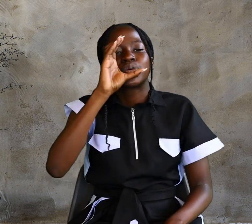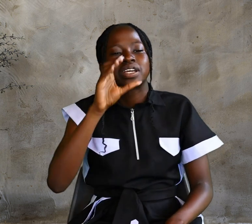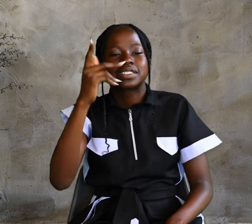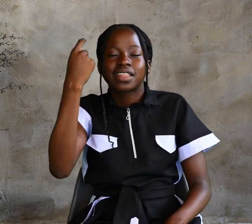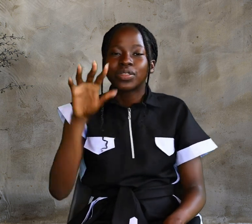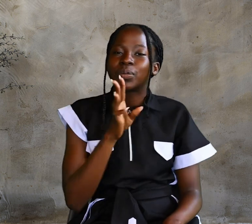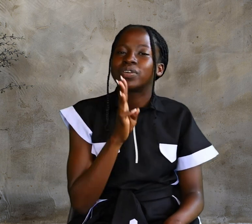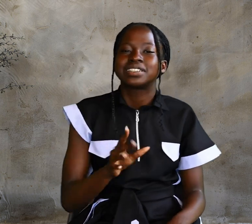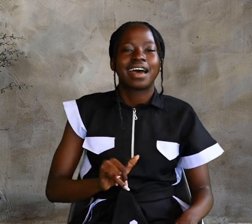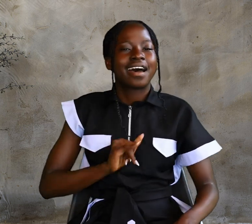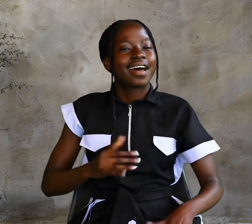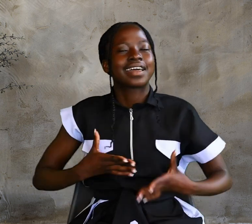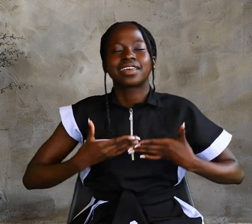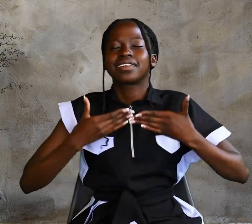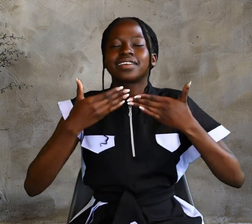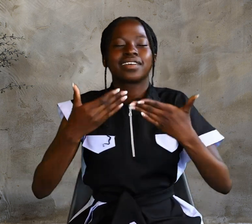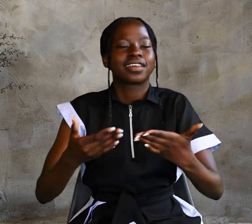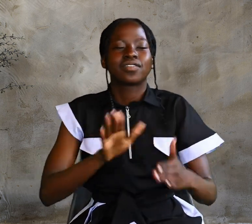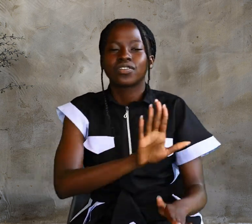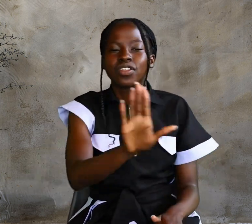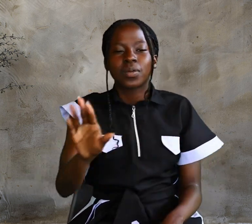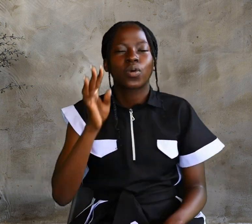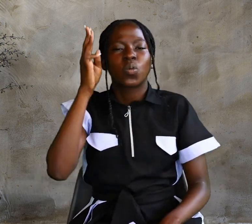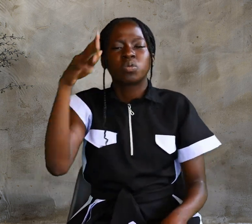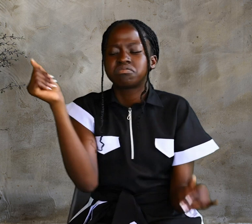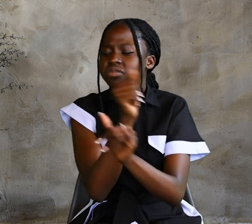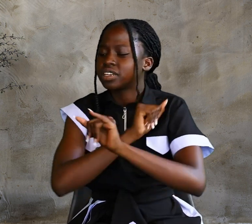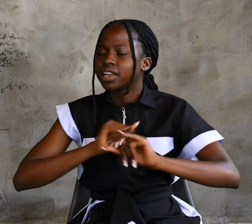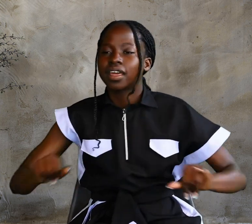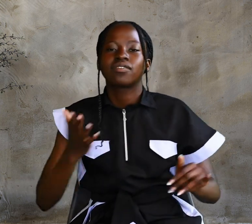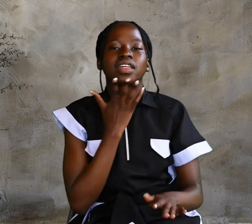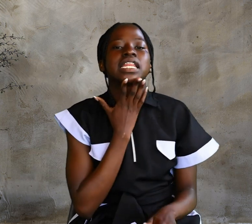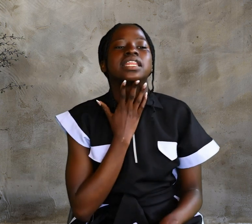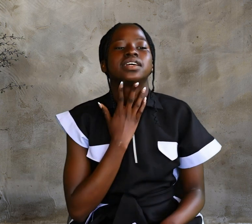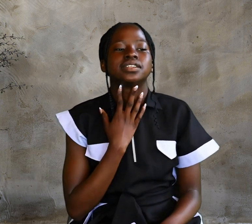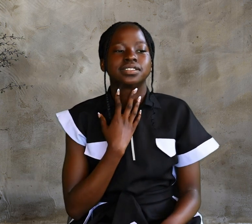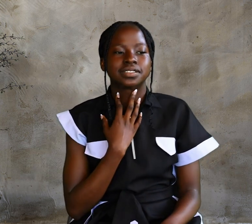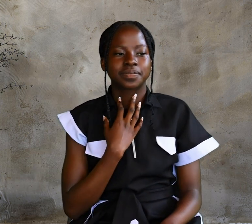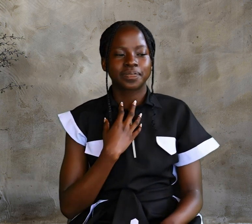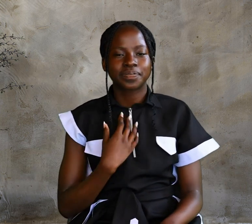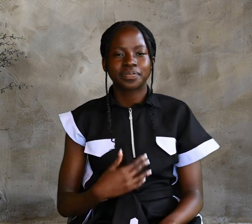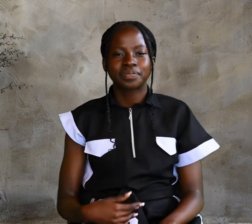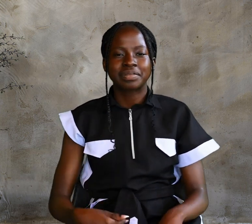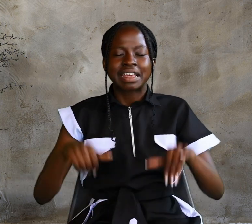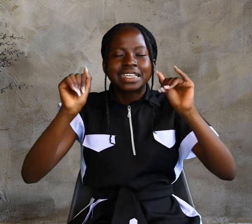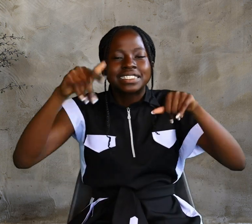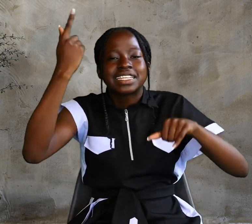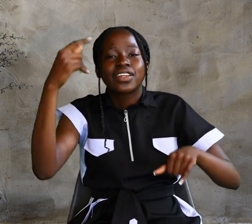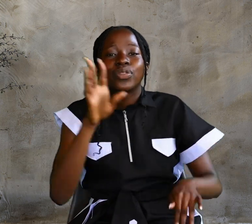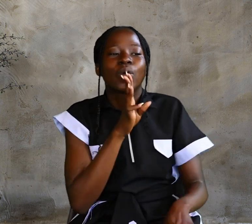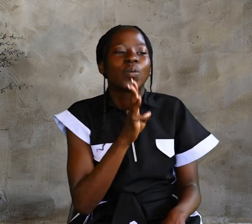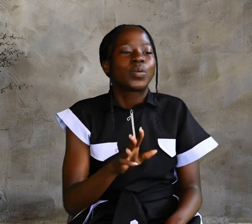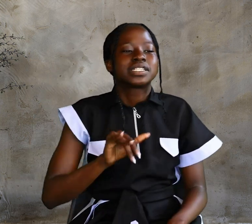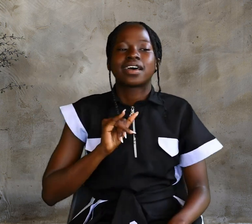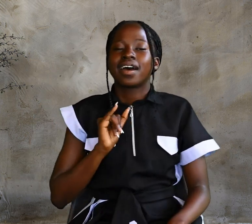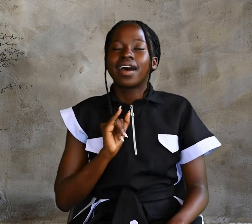the water I give them will never thirst. Indeed, the water I give them will